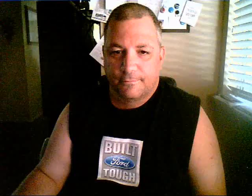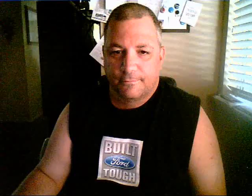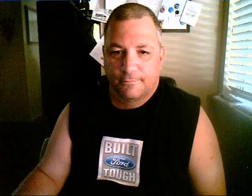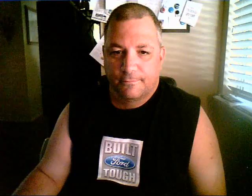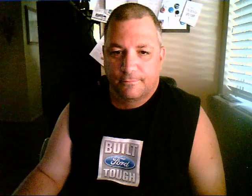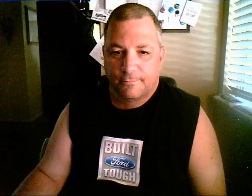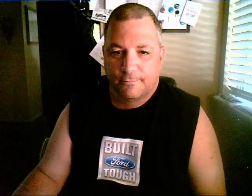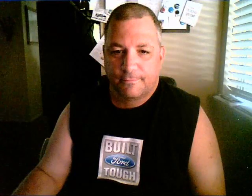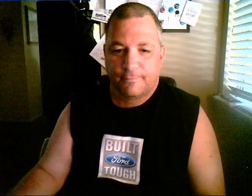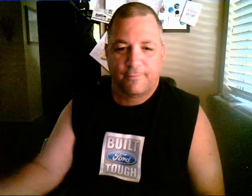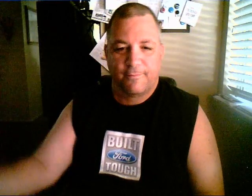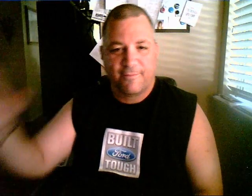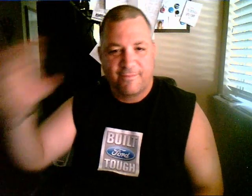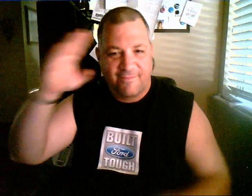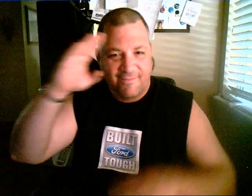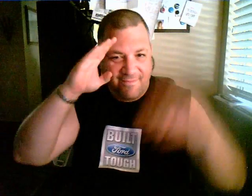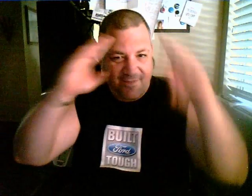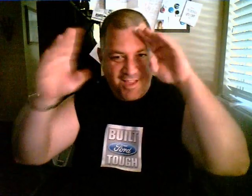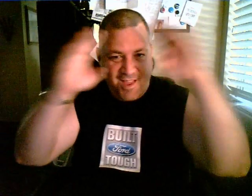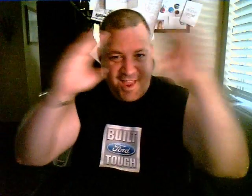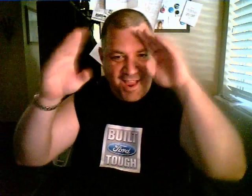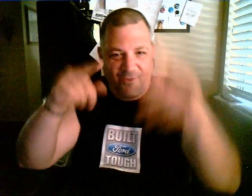Anyway, it's time.